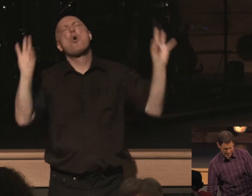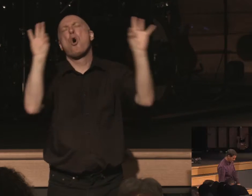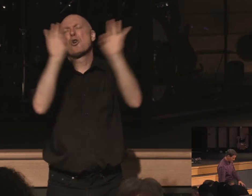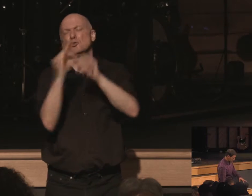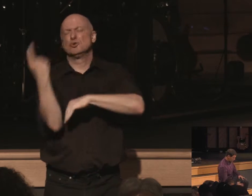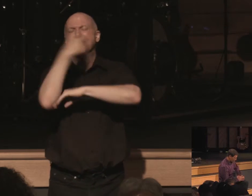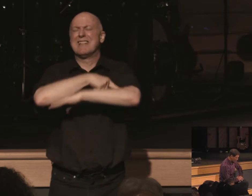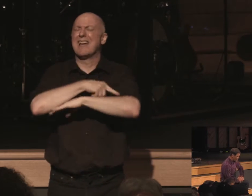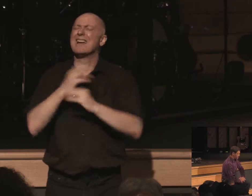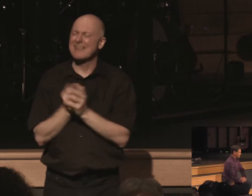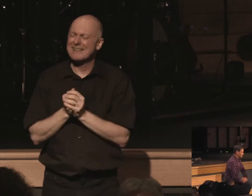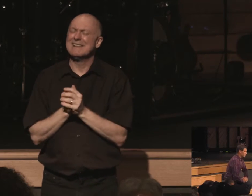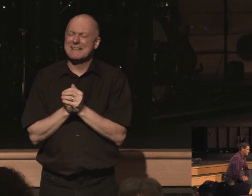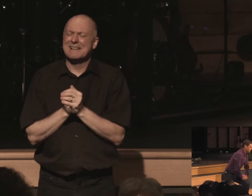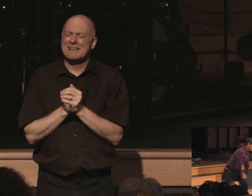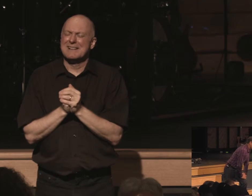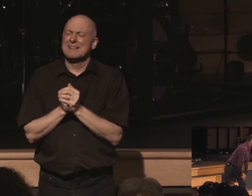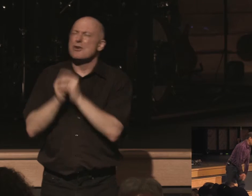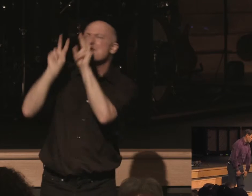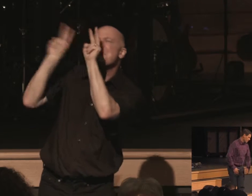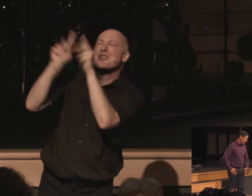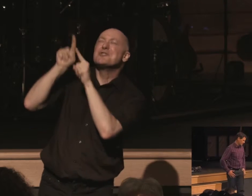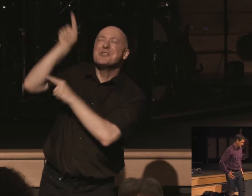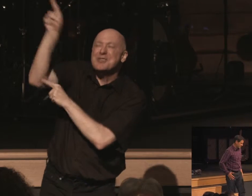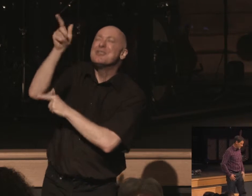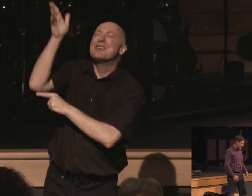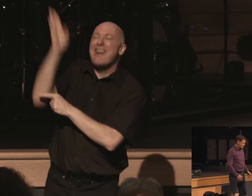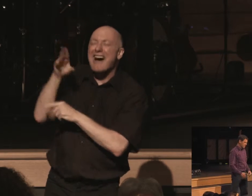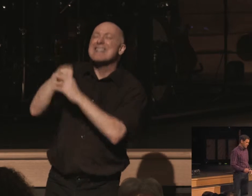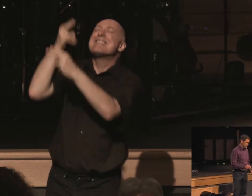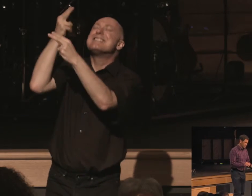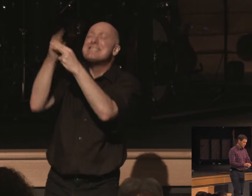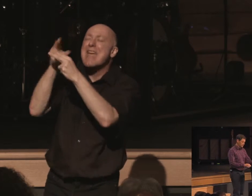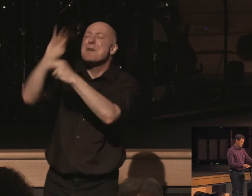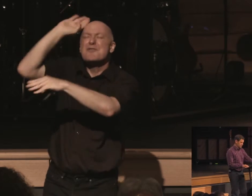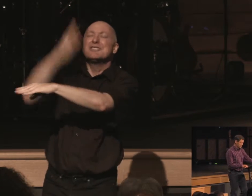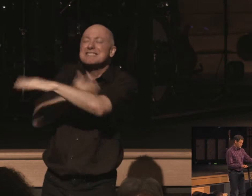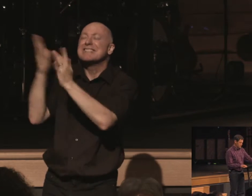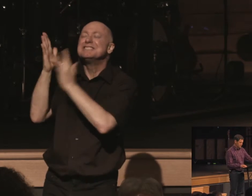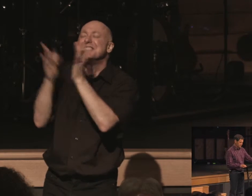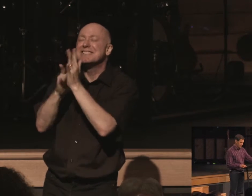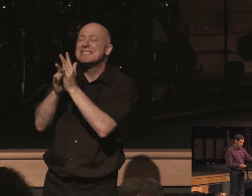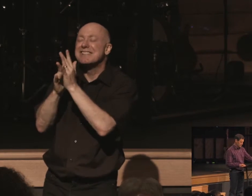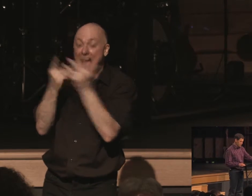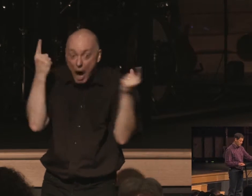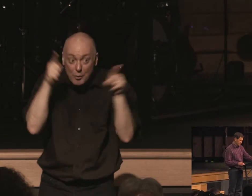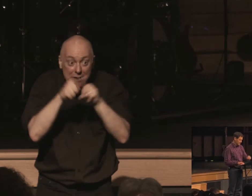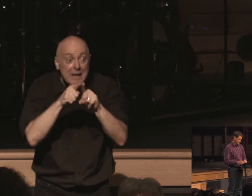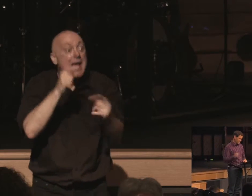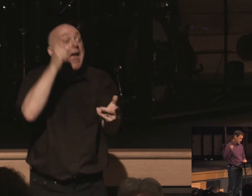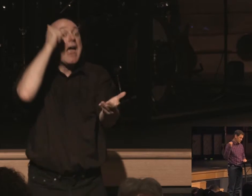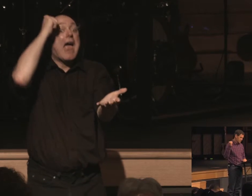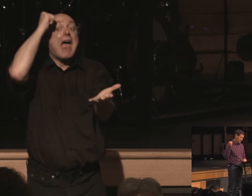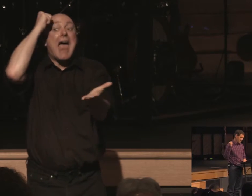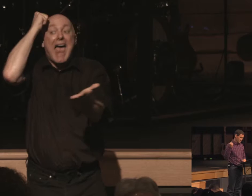be no different looking to you oh god in the name of your son jesus and if you agree you can say